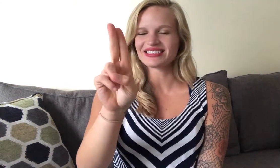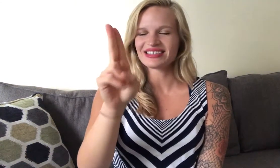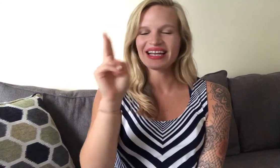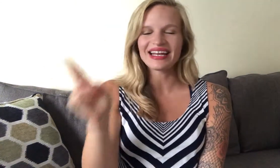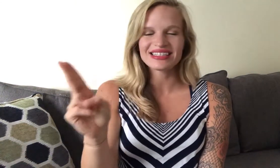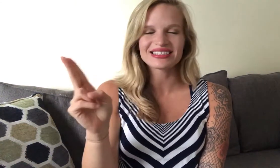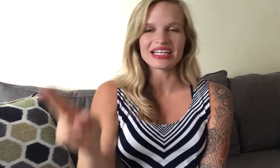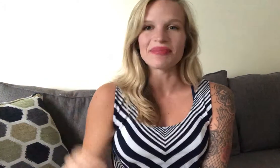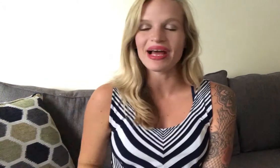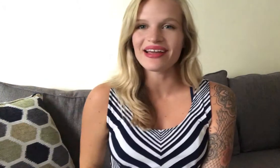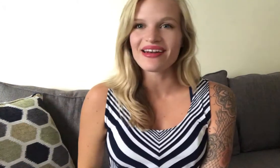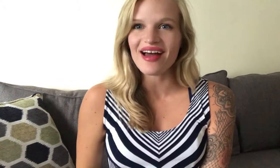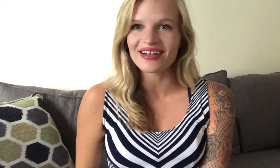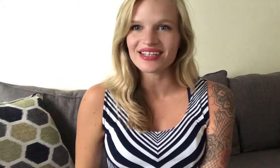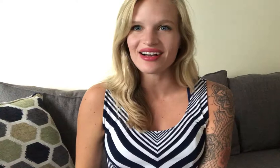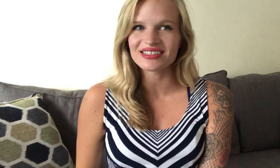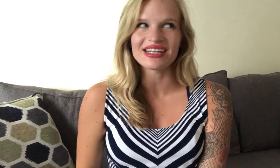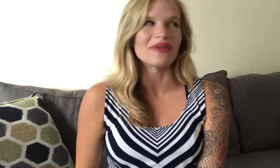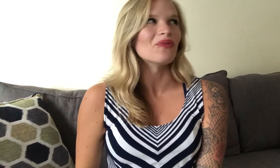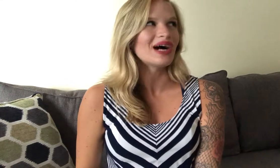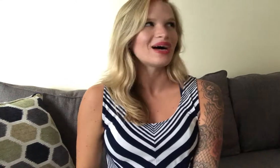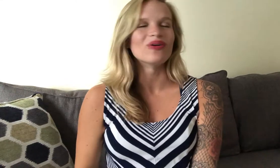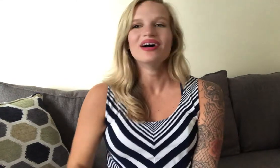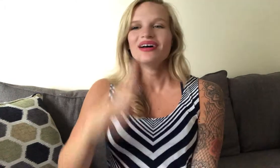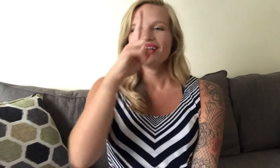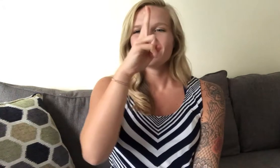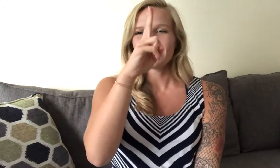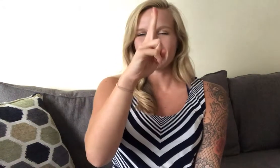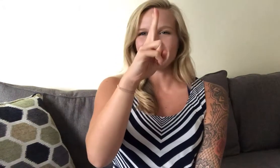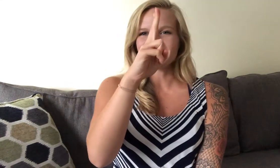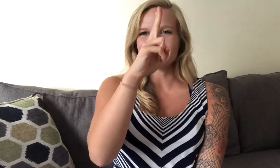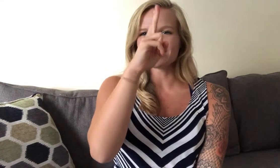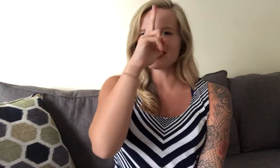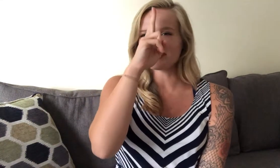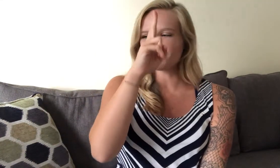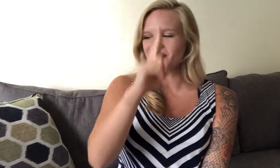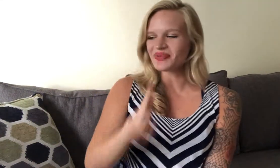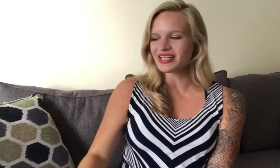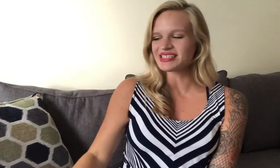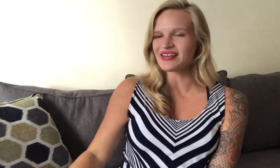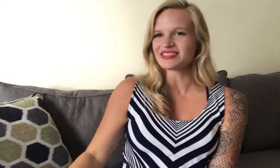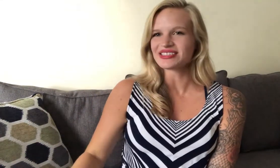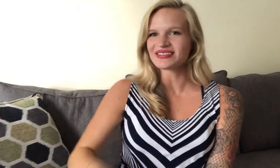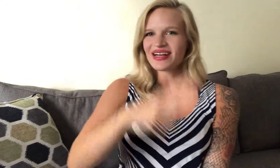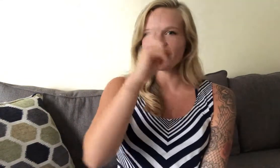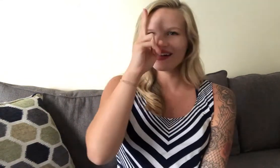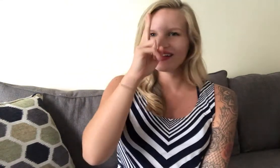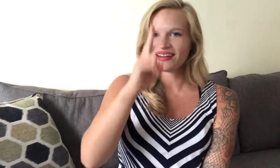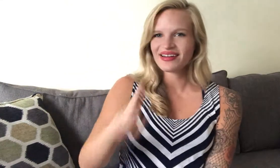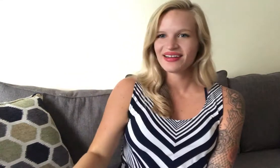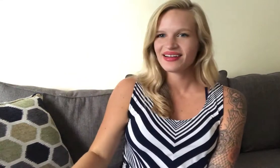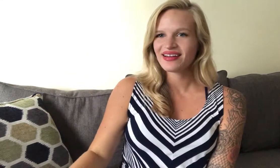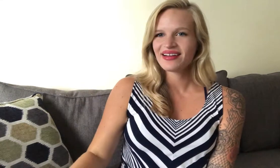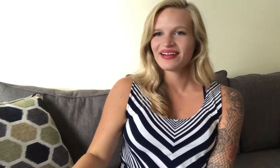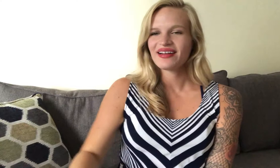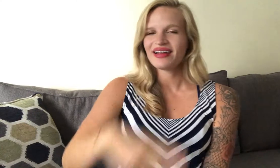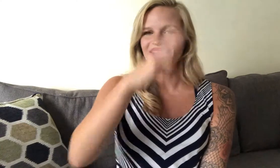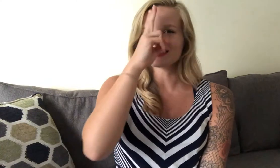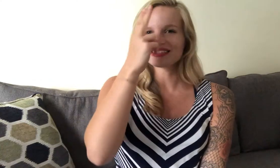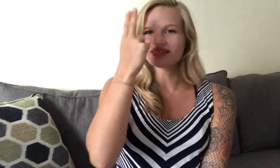handshape I could not talk today wow h handshape bring it down to the right handsome